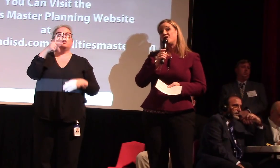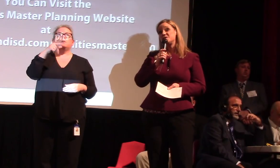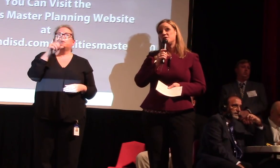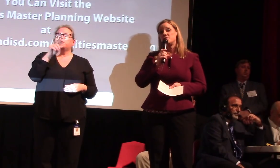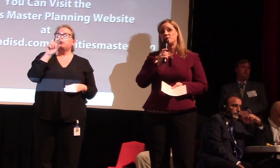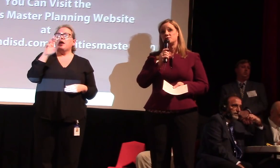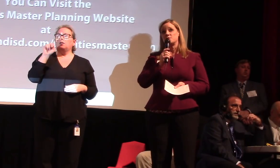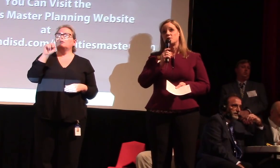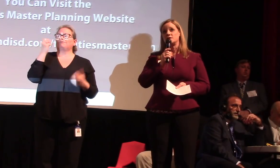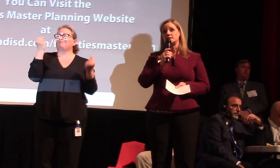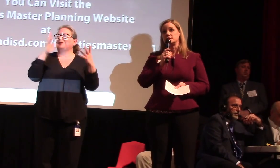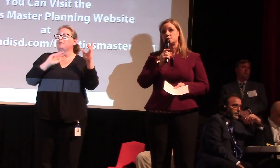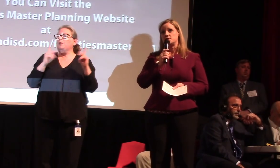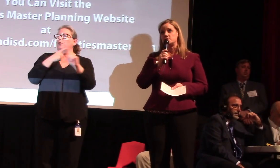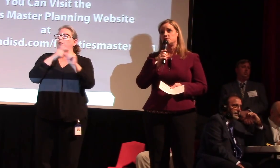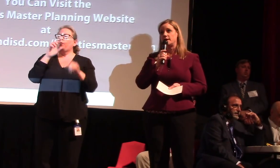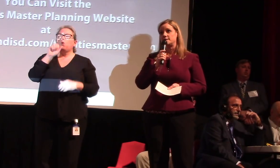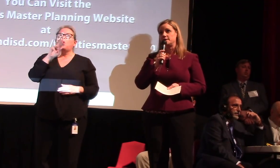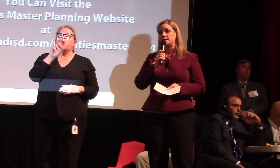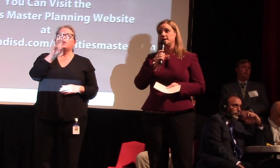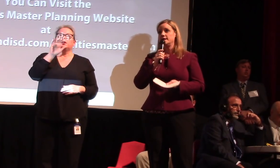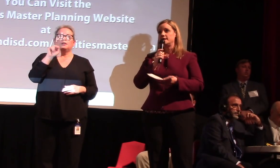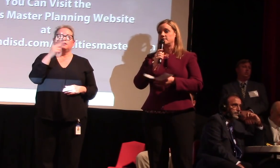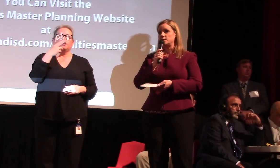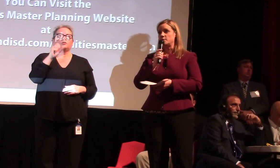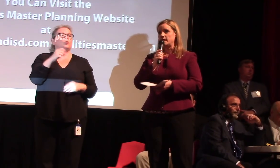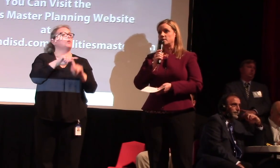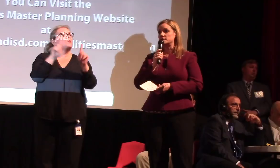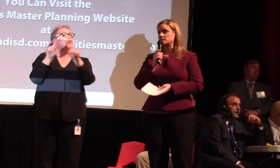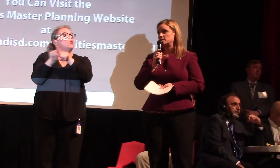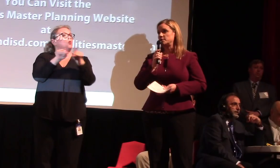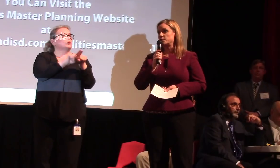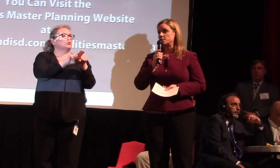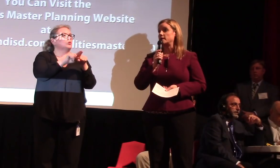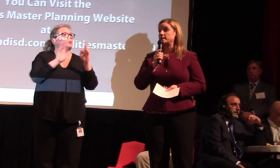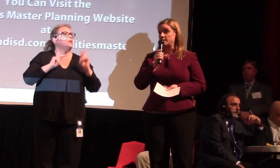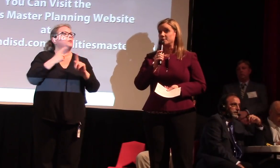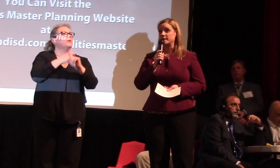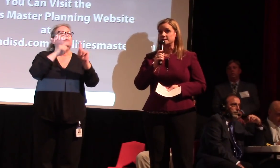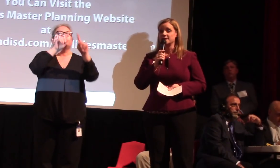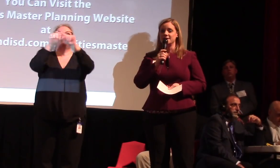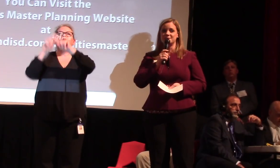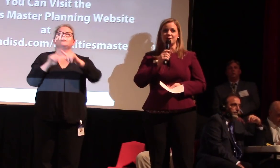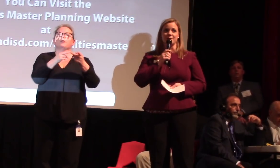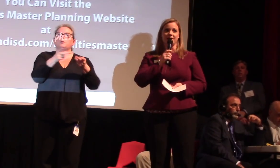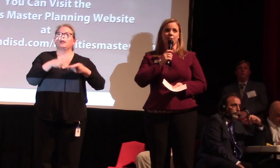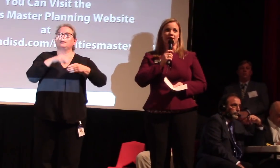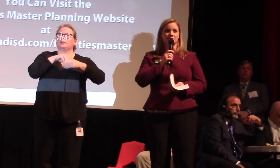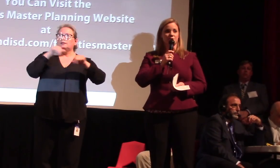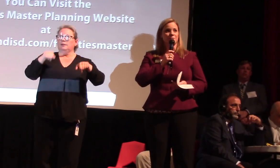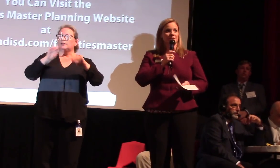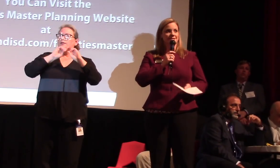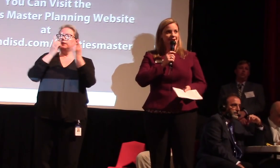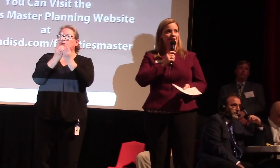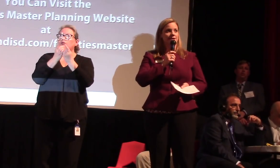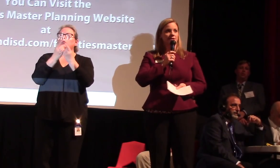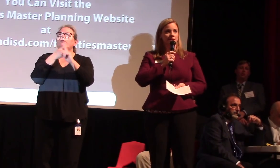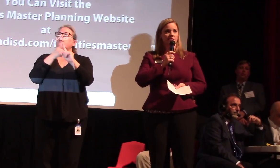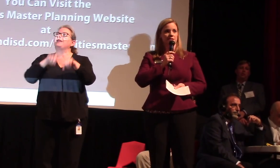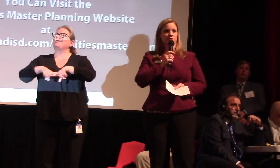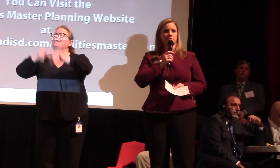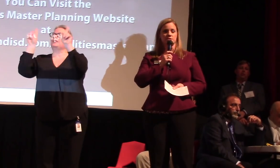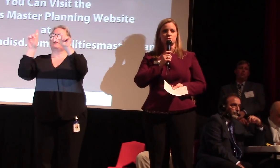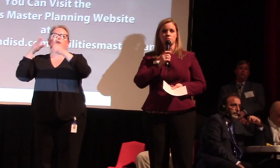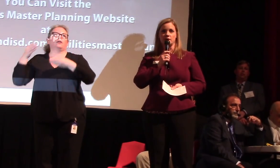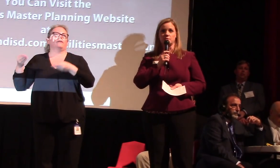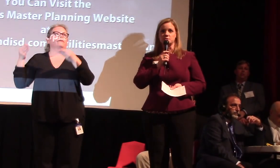but there are also folks from across the district who might be in a feeder pattern that's a little bit further down the alphabet. So we ask you to please stay and